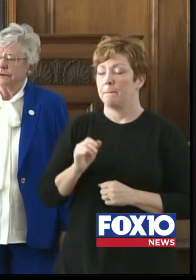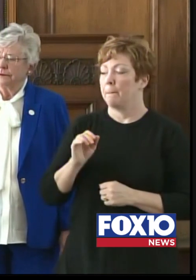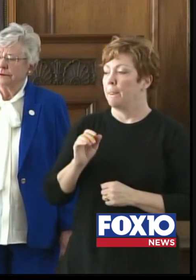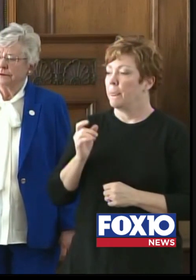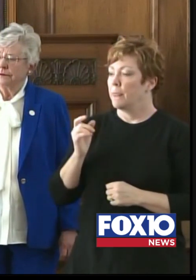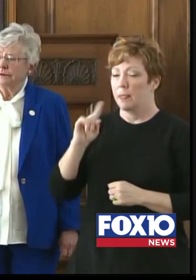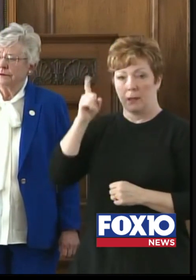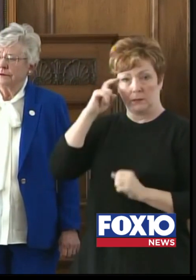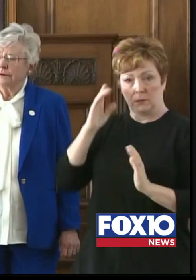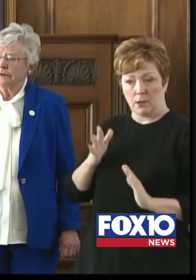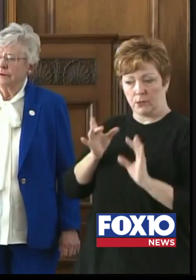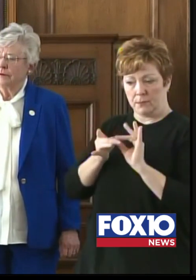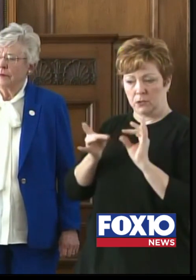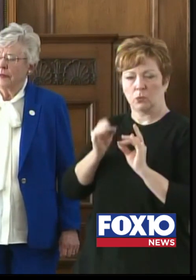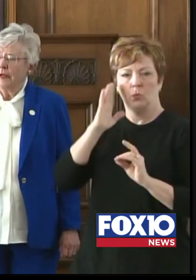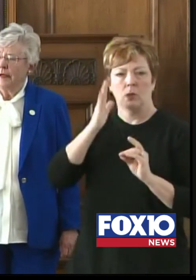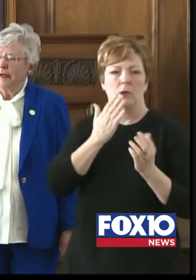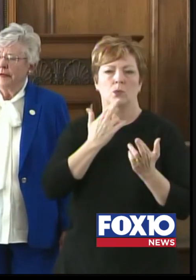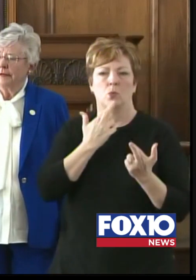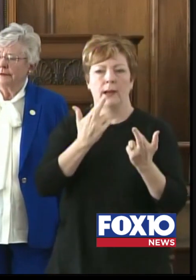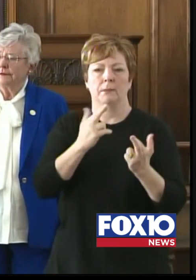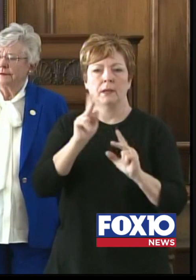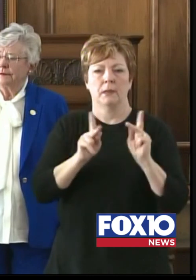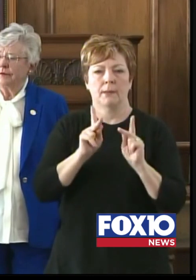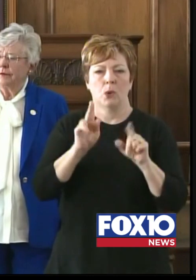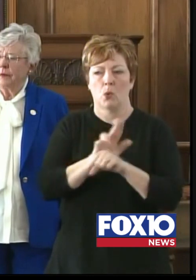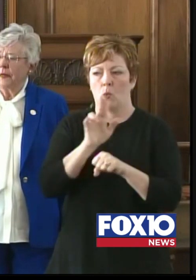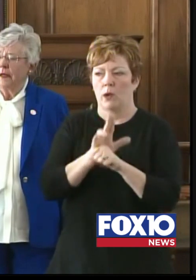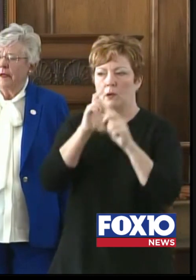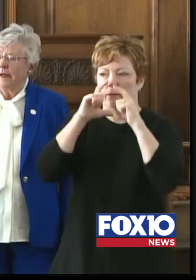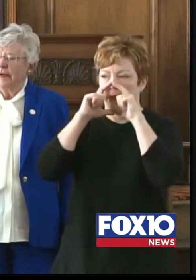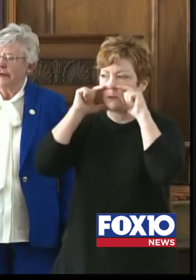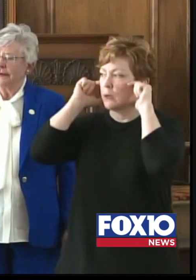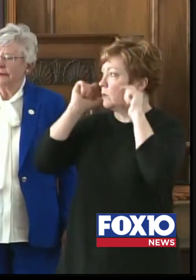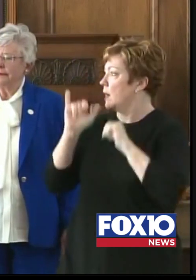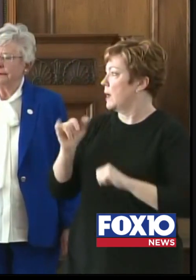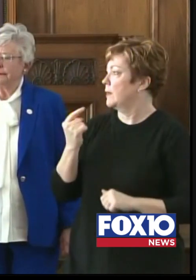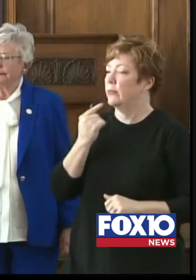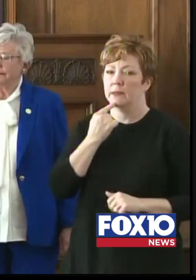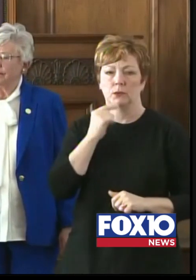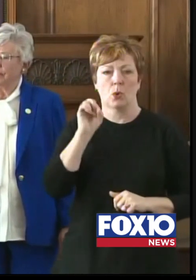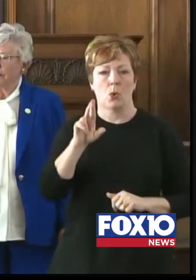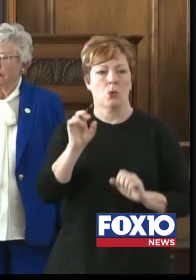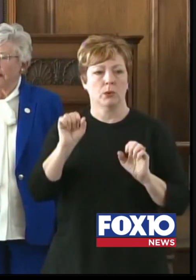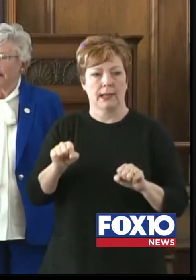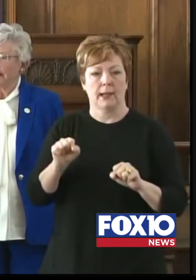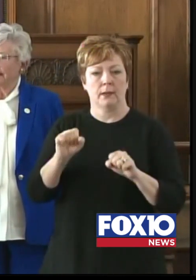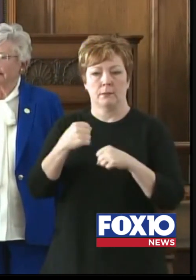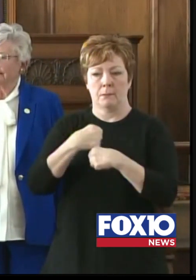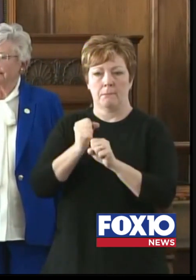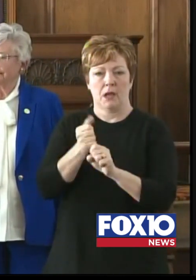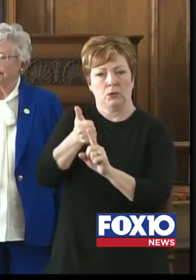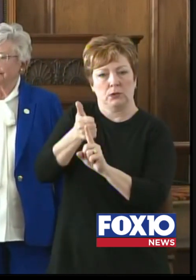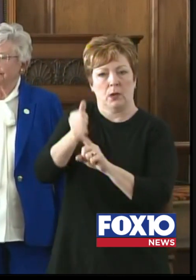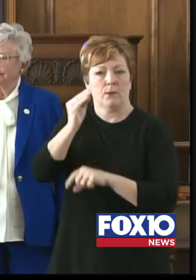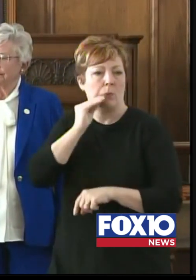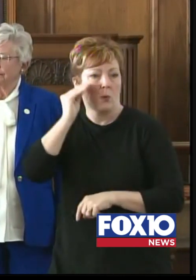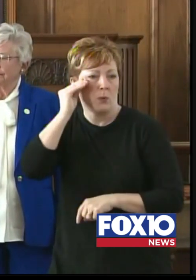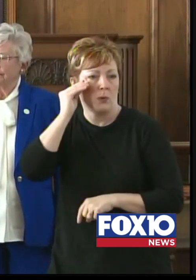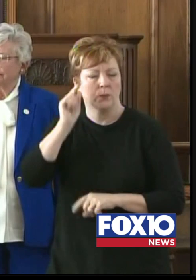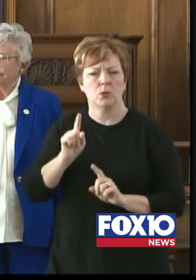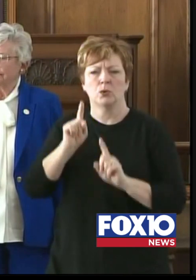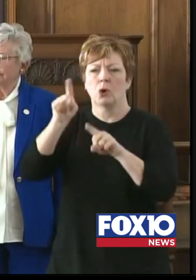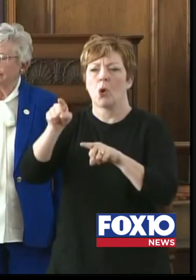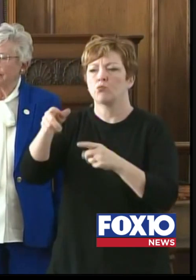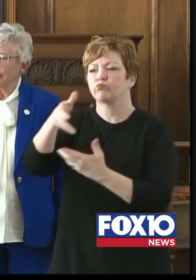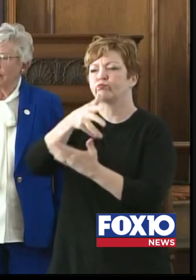are going to recommend that people wear face coverings like this or like those that you can make at home when you're going to be out in groups of